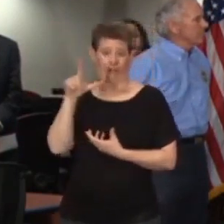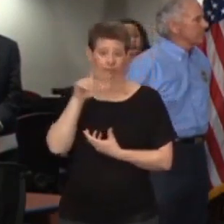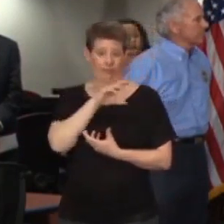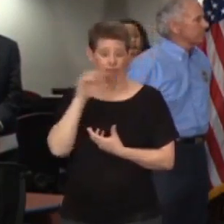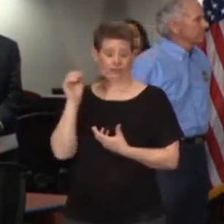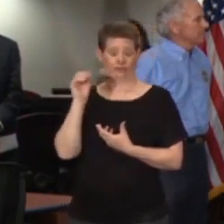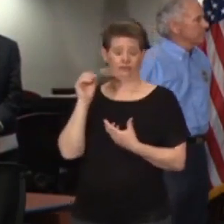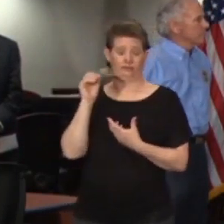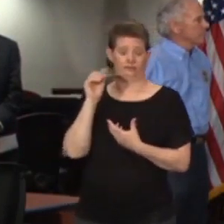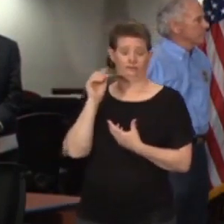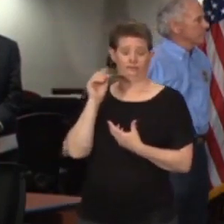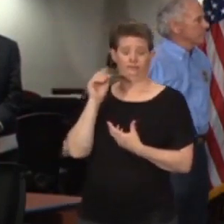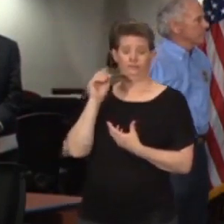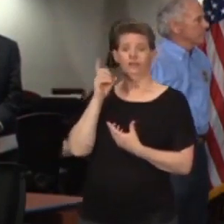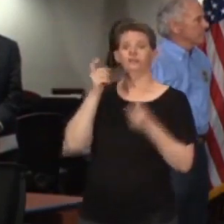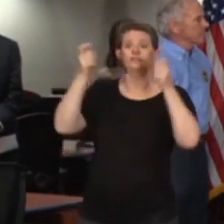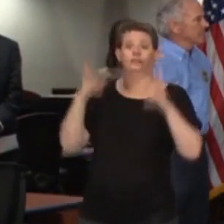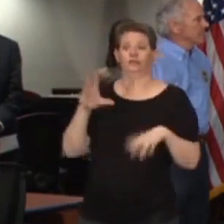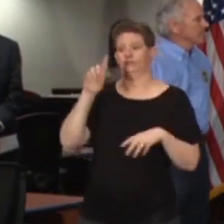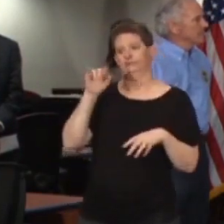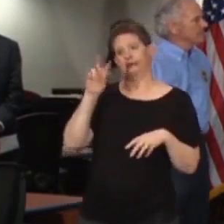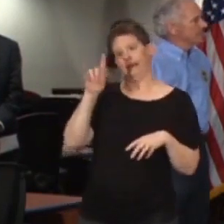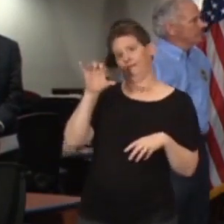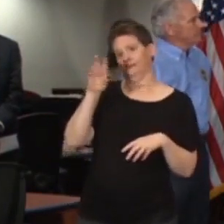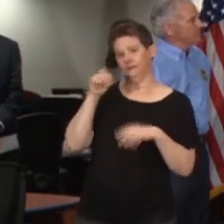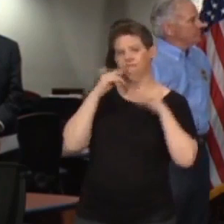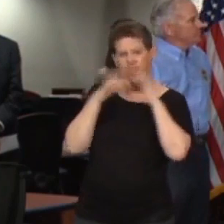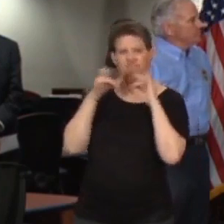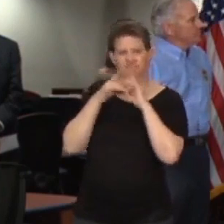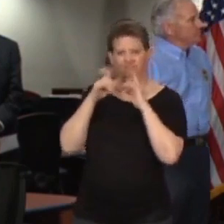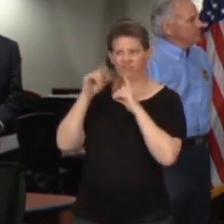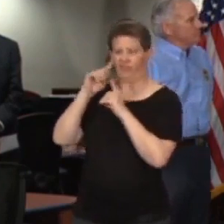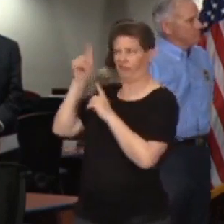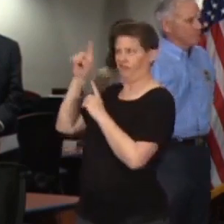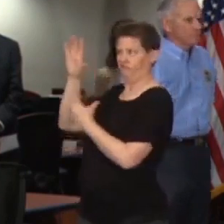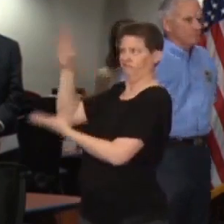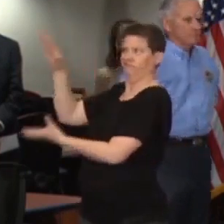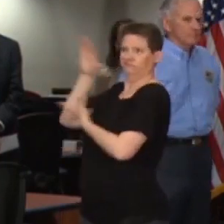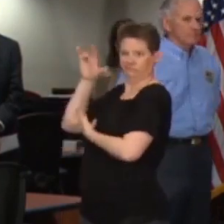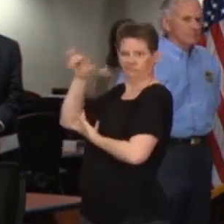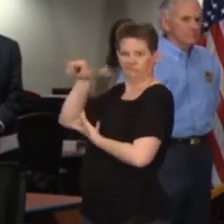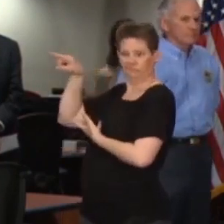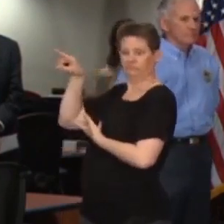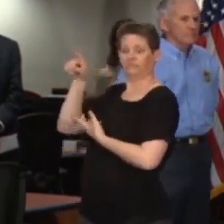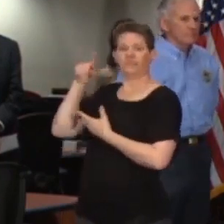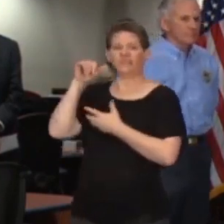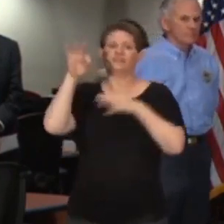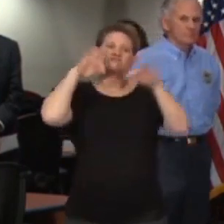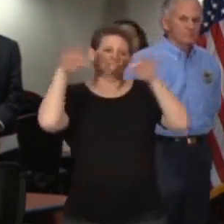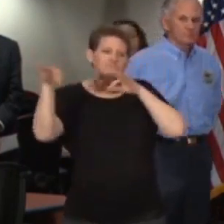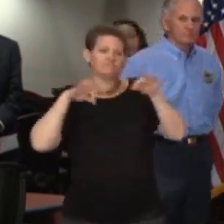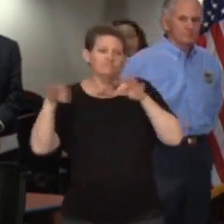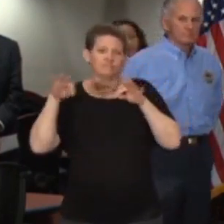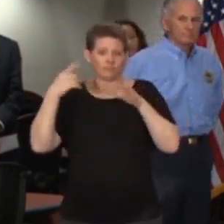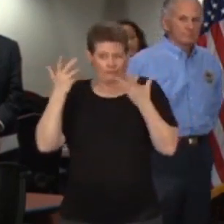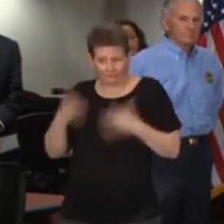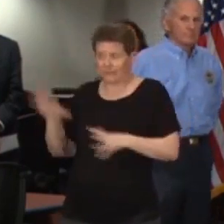Davidson talked about, and basically outlines what we've received and distributed